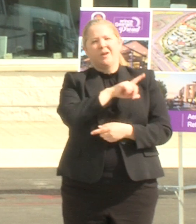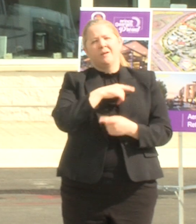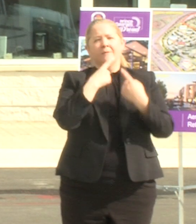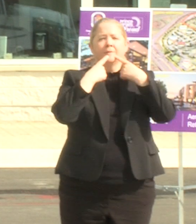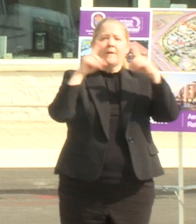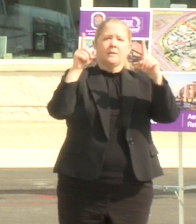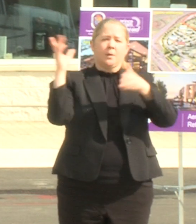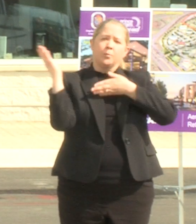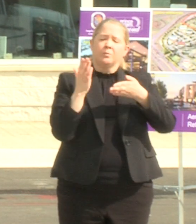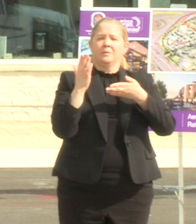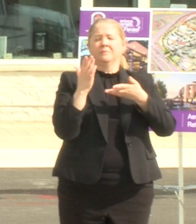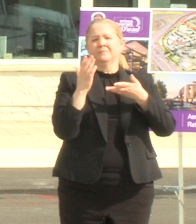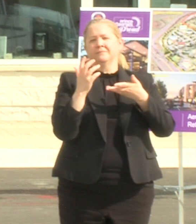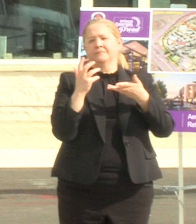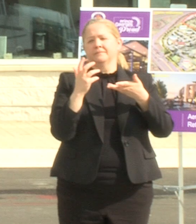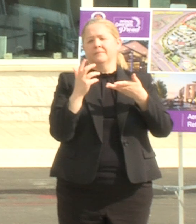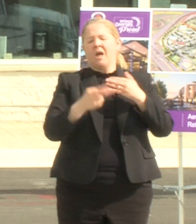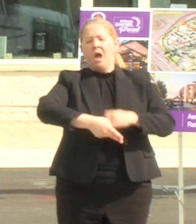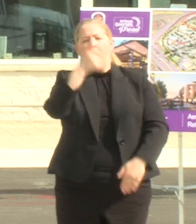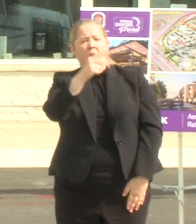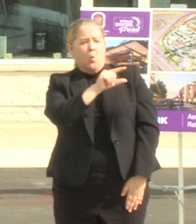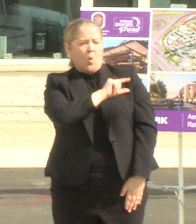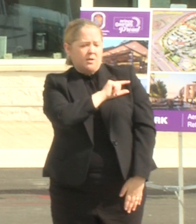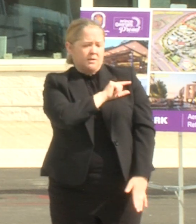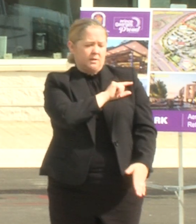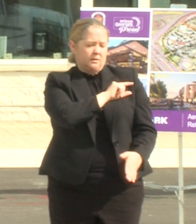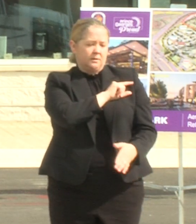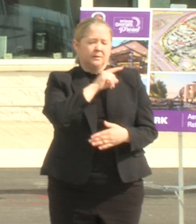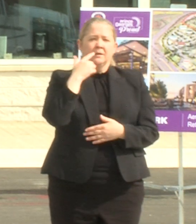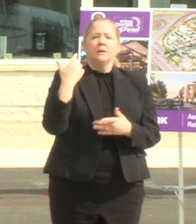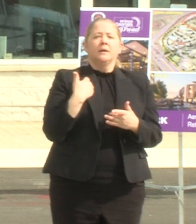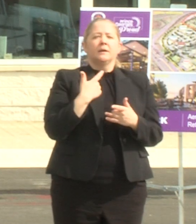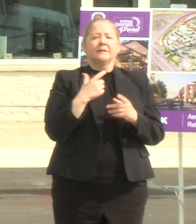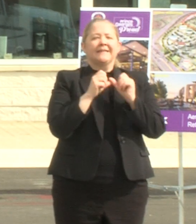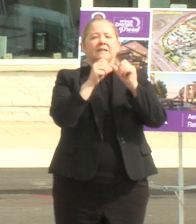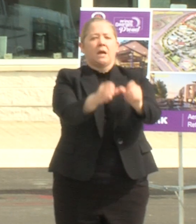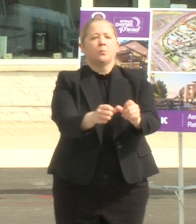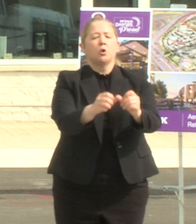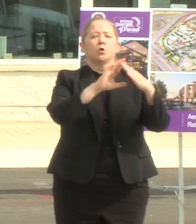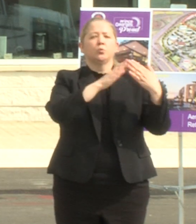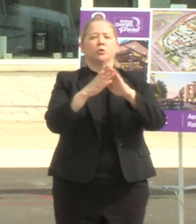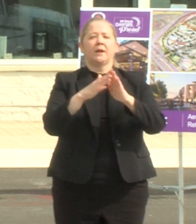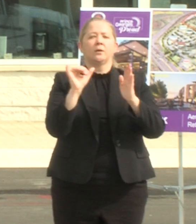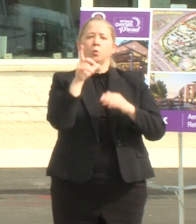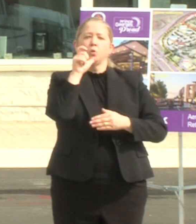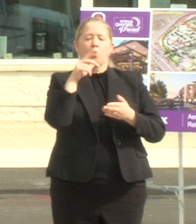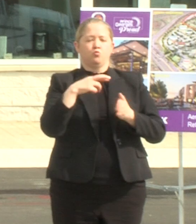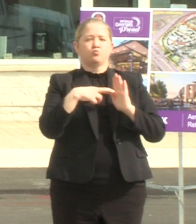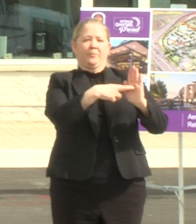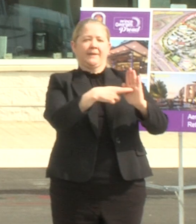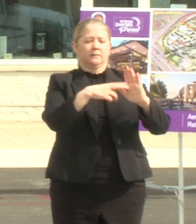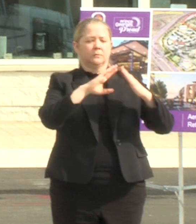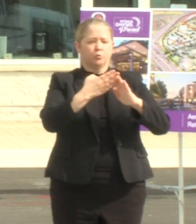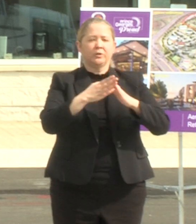quality sustainable projects to communities that represent us so i want to thank everybody who was involved